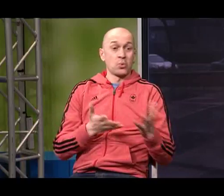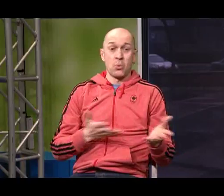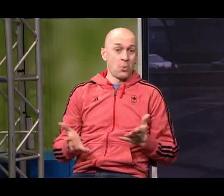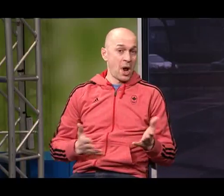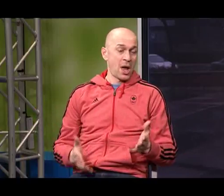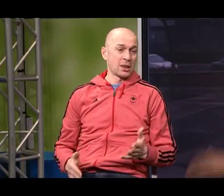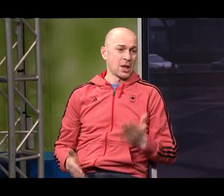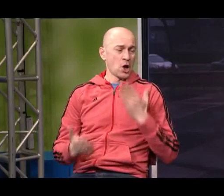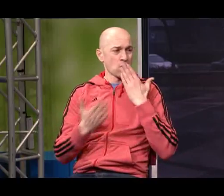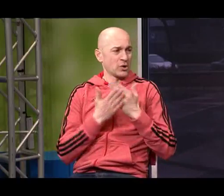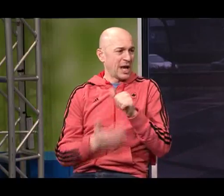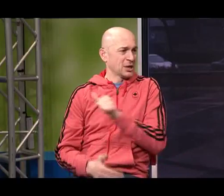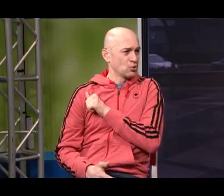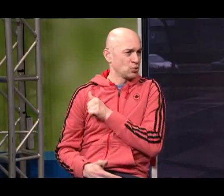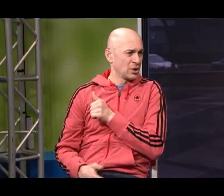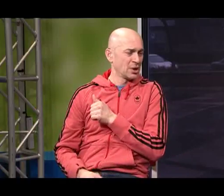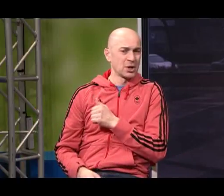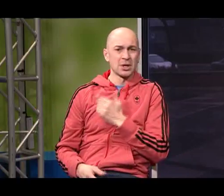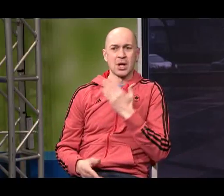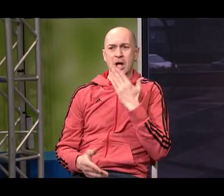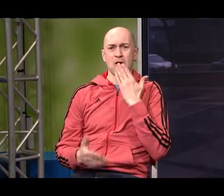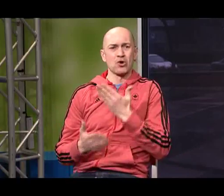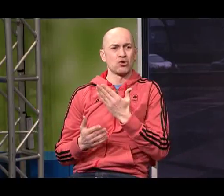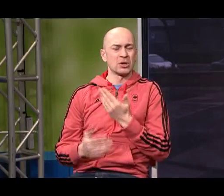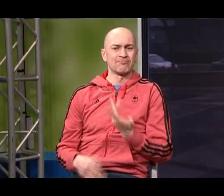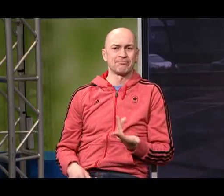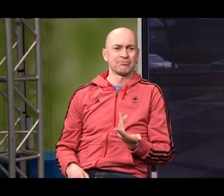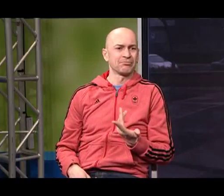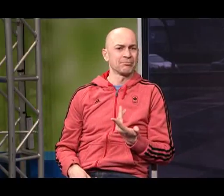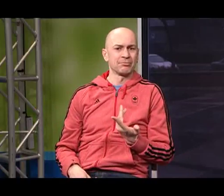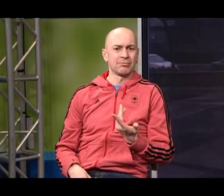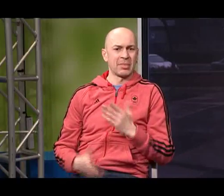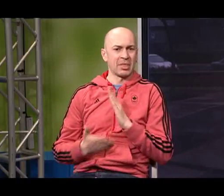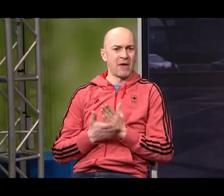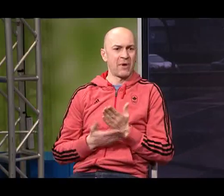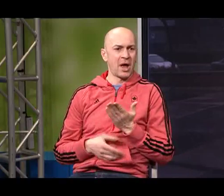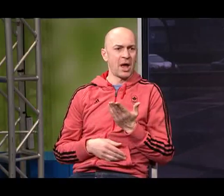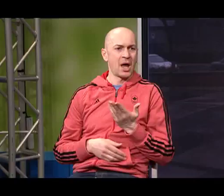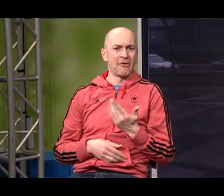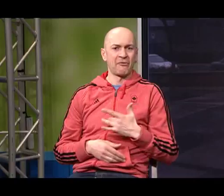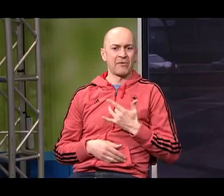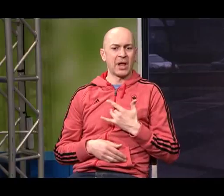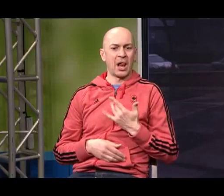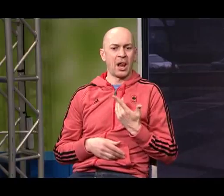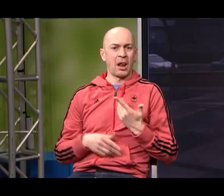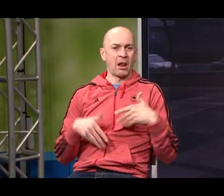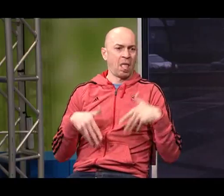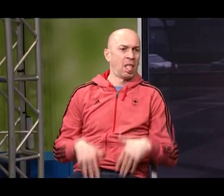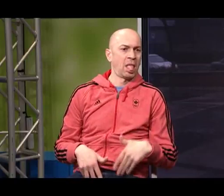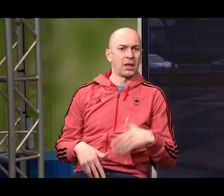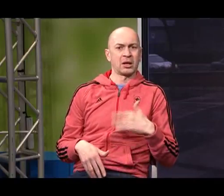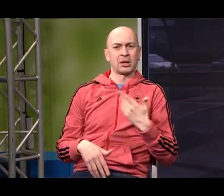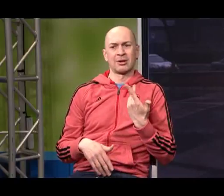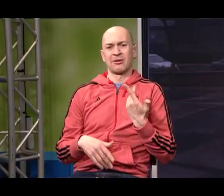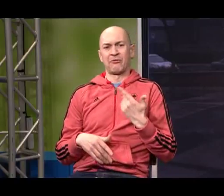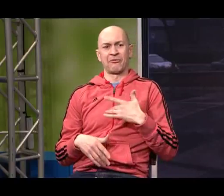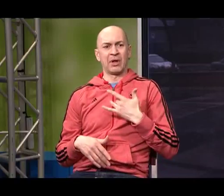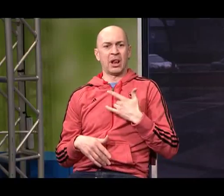well I would say the most important piece to get through barriers like that would be to maintain a positive outlook and not to